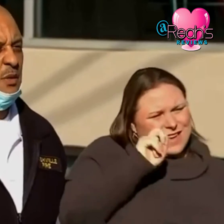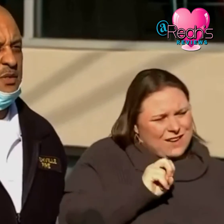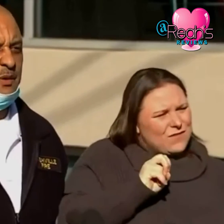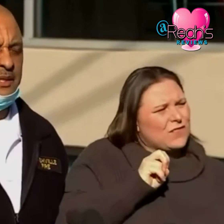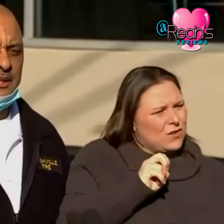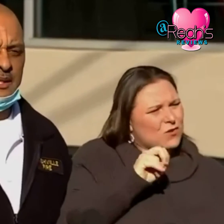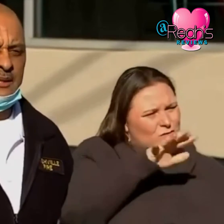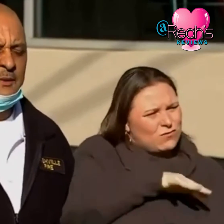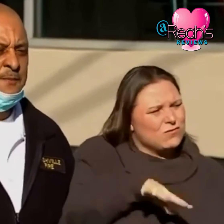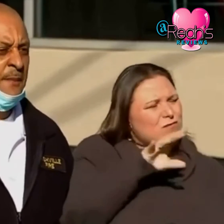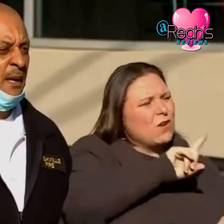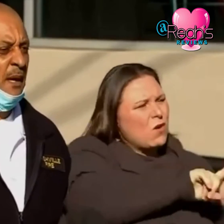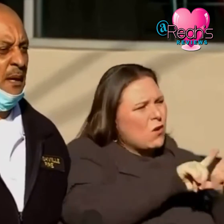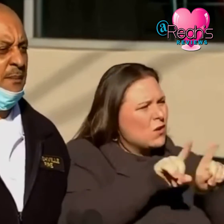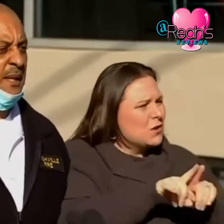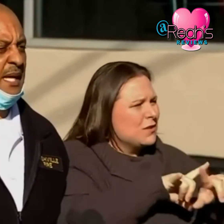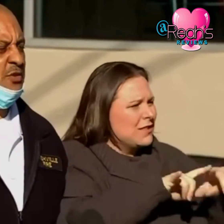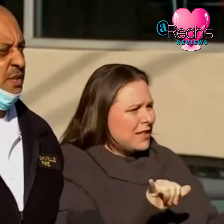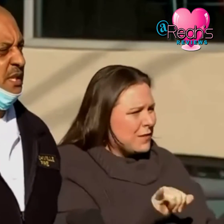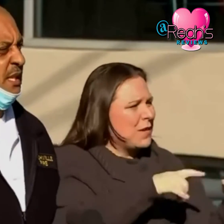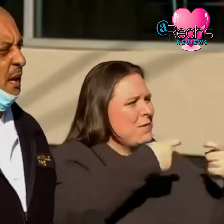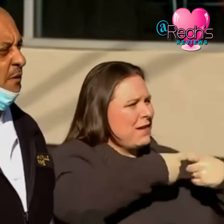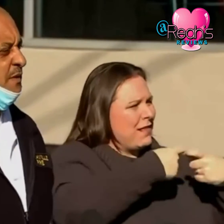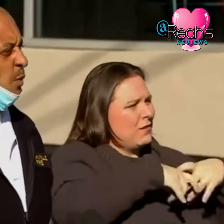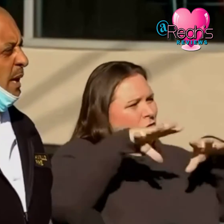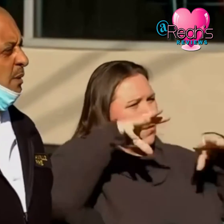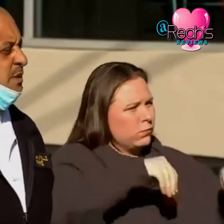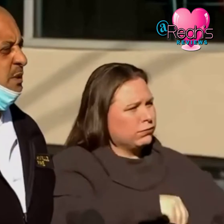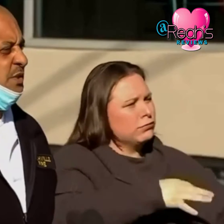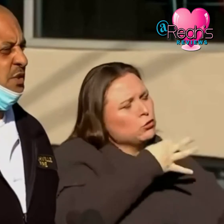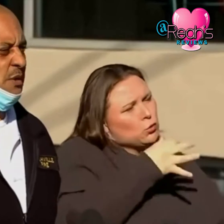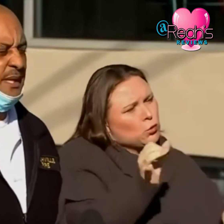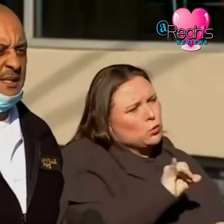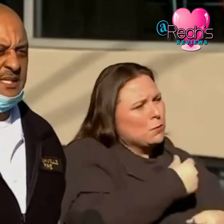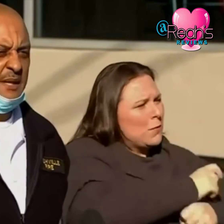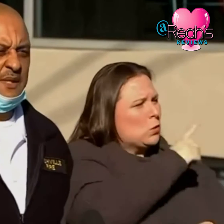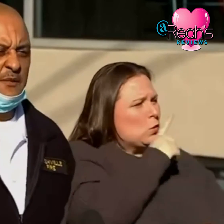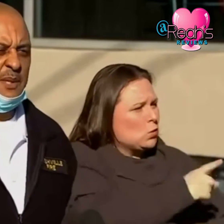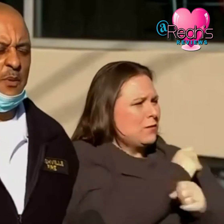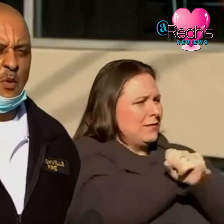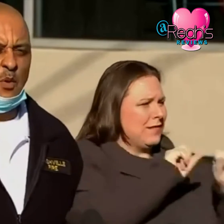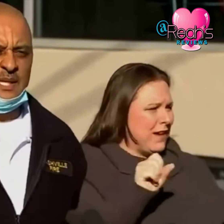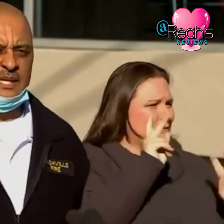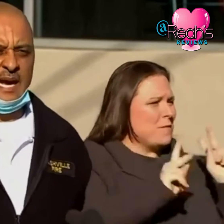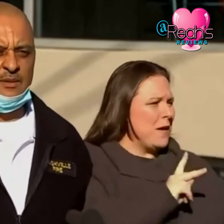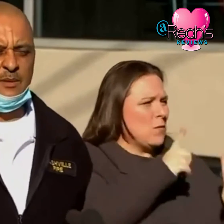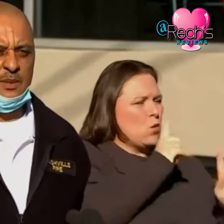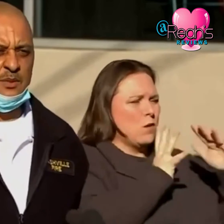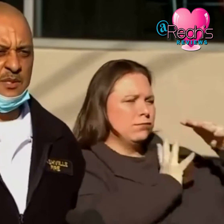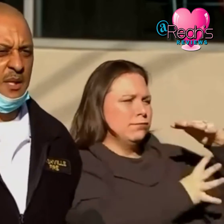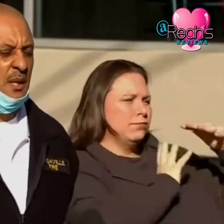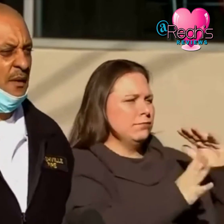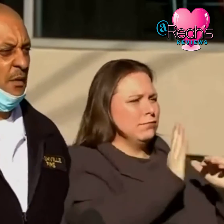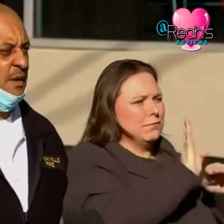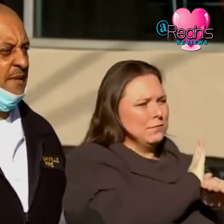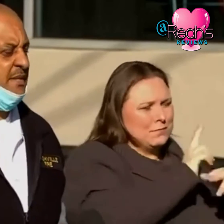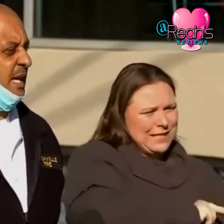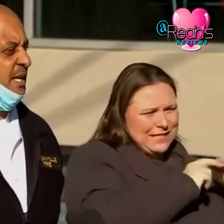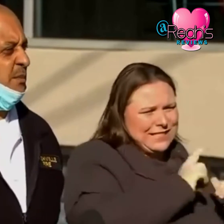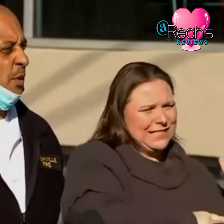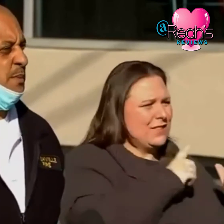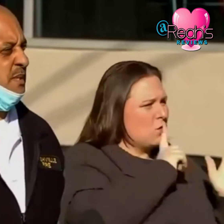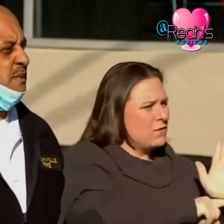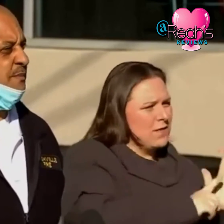then also we're turning the um electricity off as well to ensure that the safety of people going in and out of the buildings for